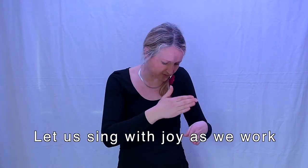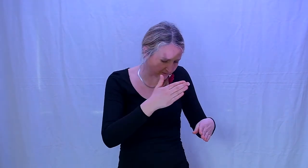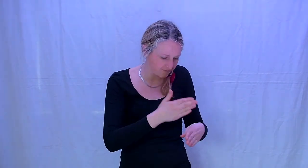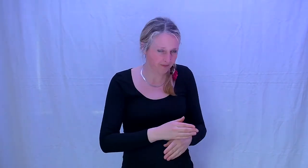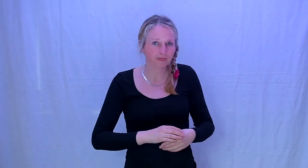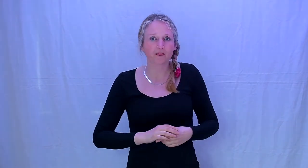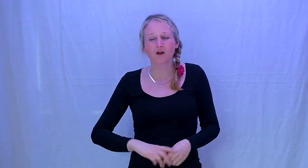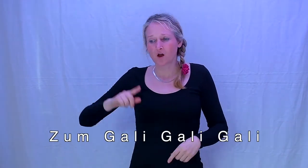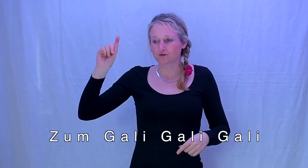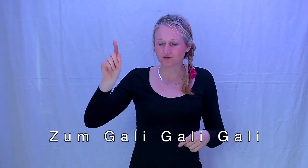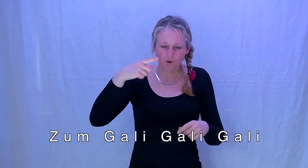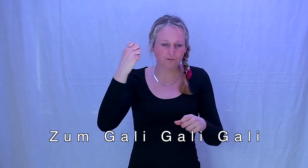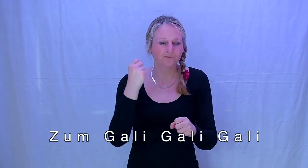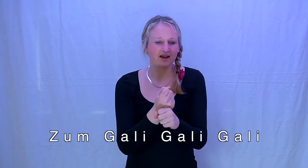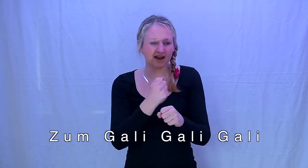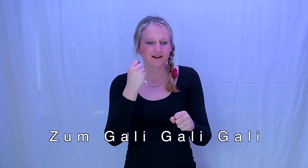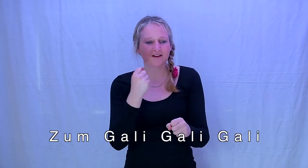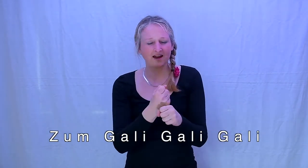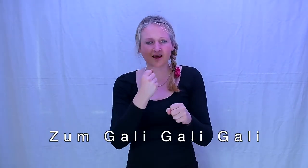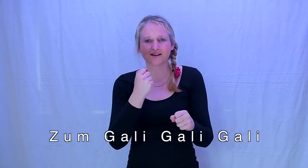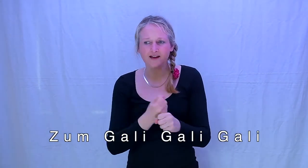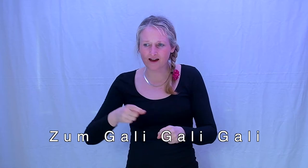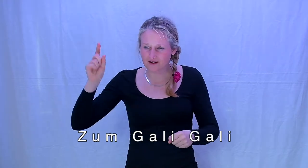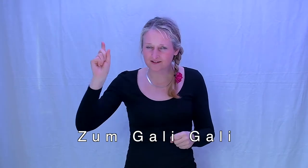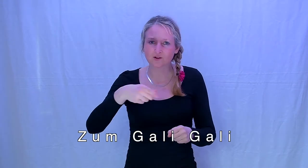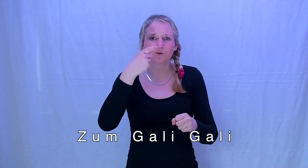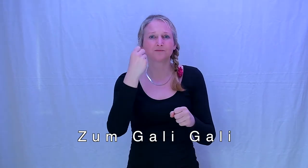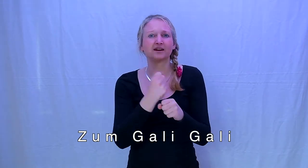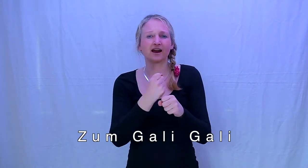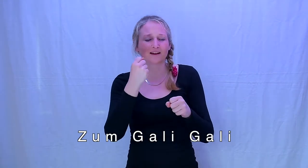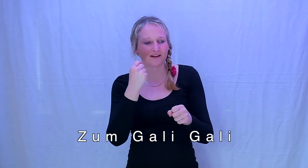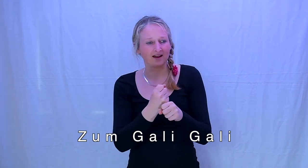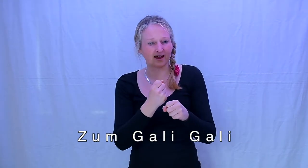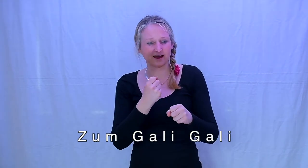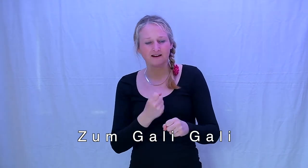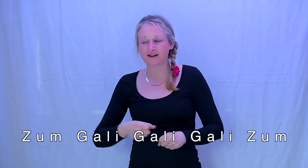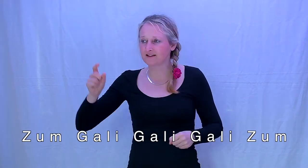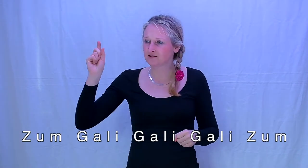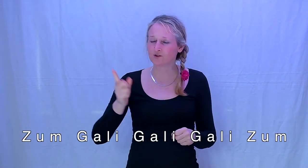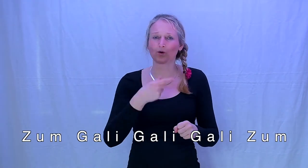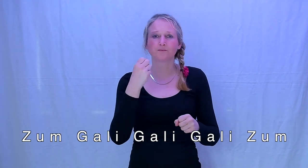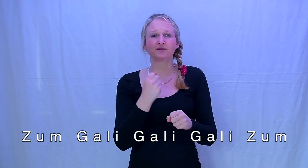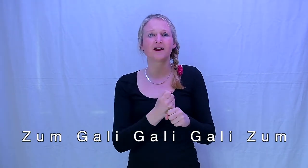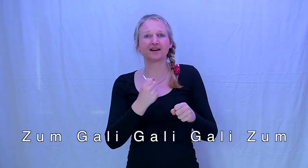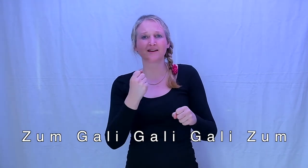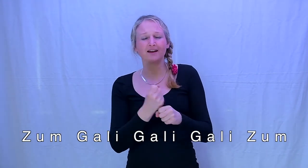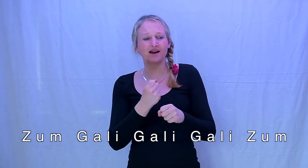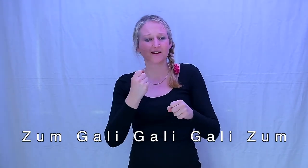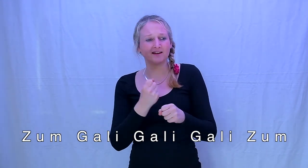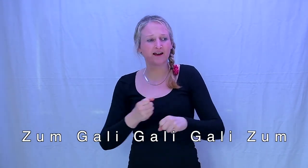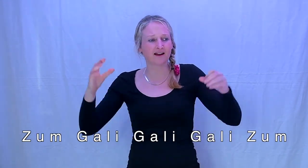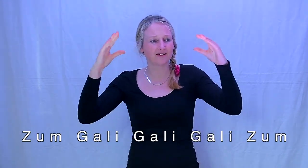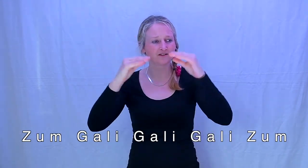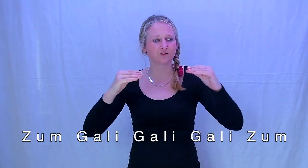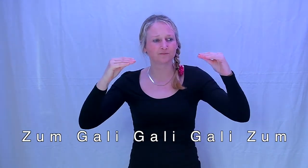Zum gali gali gali zum gali gali Zum gali gali gali zum